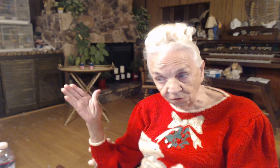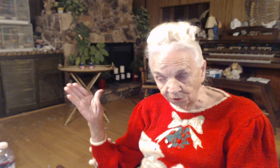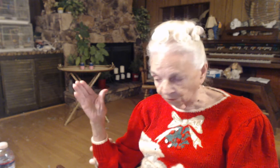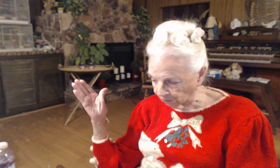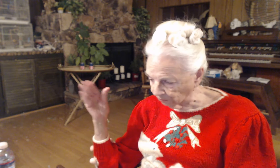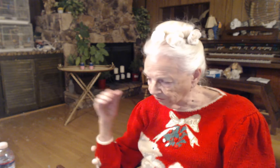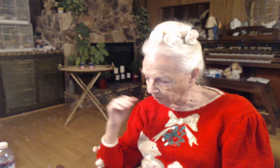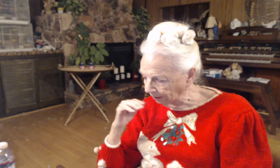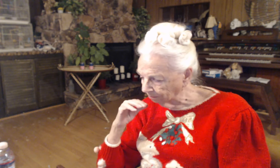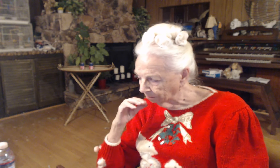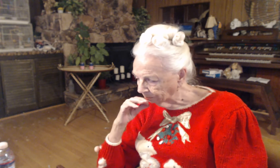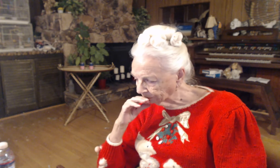which was Syria.